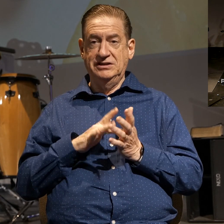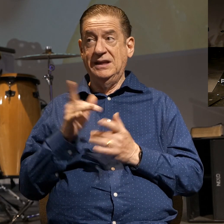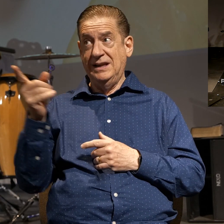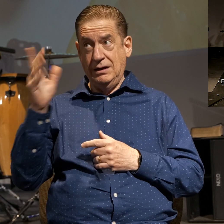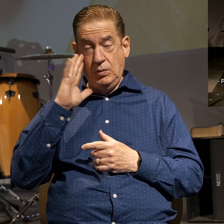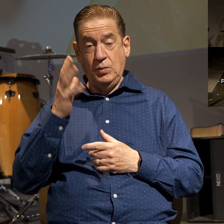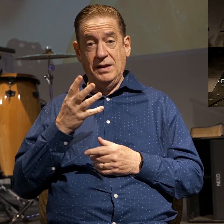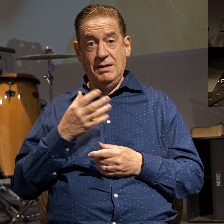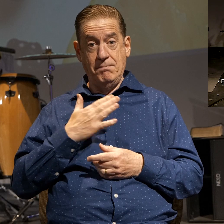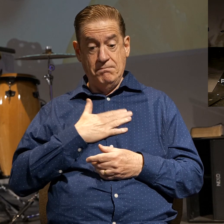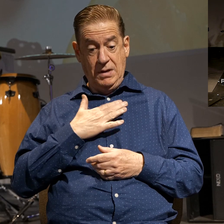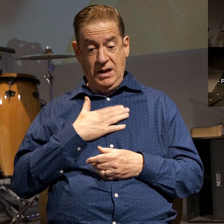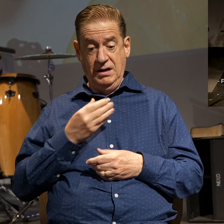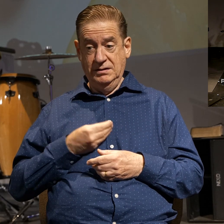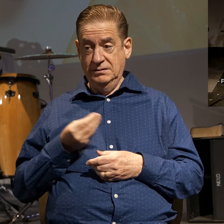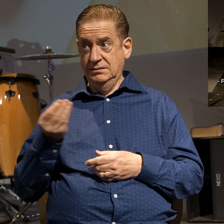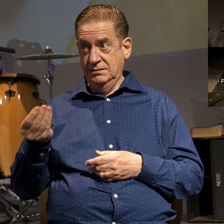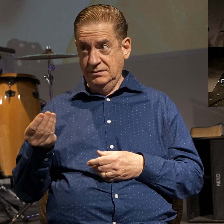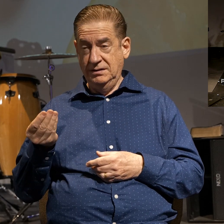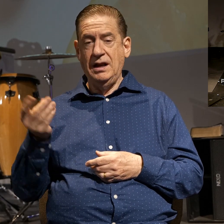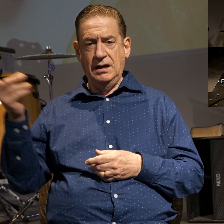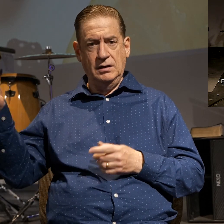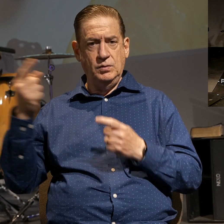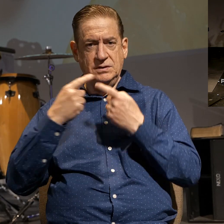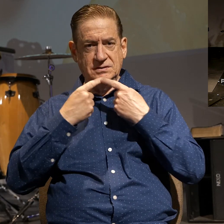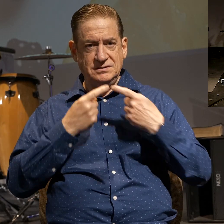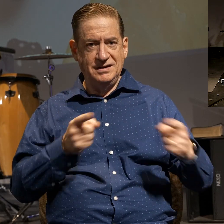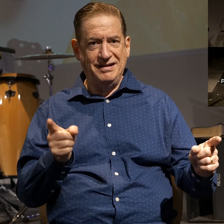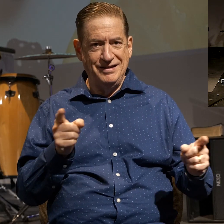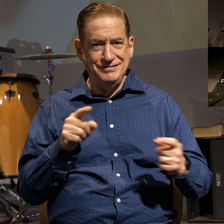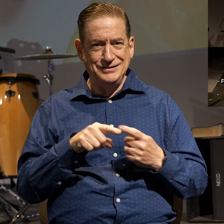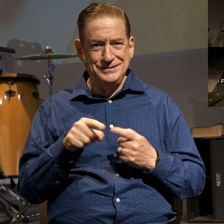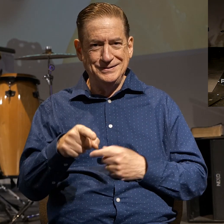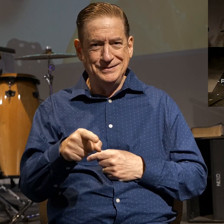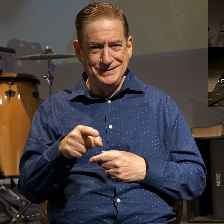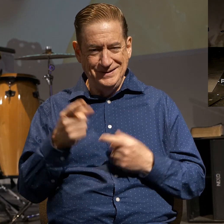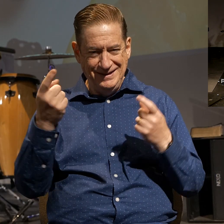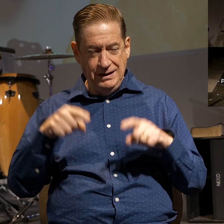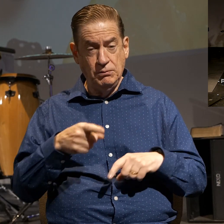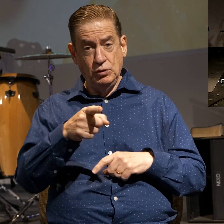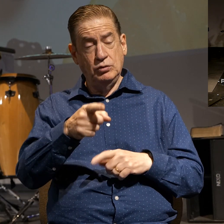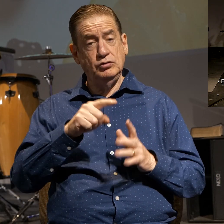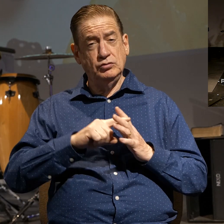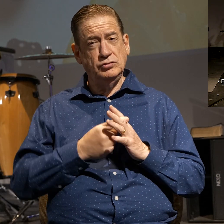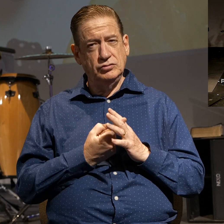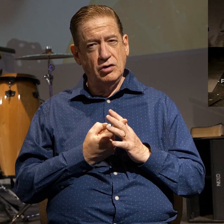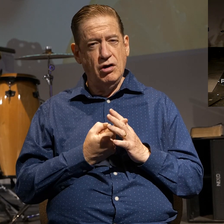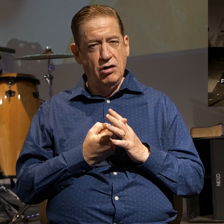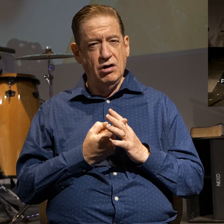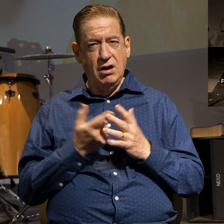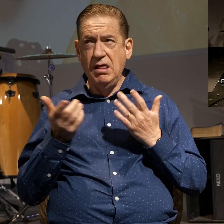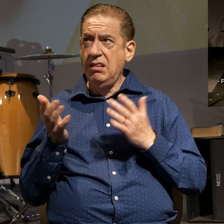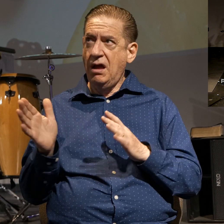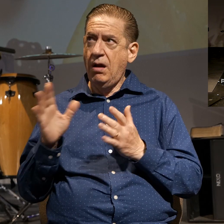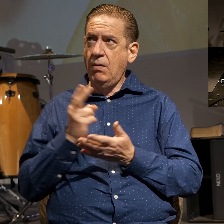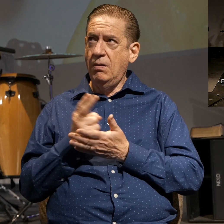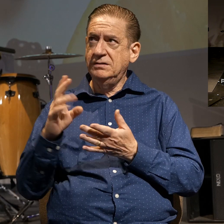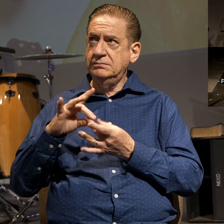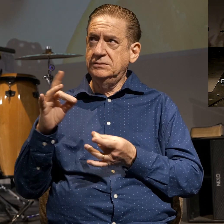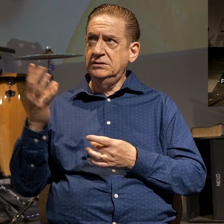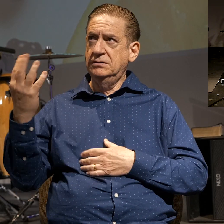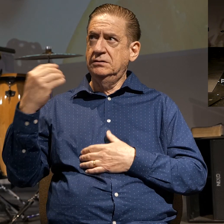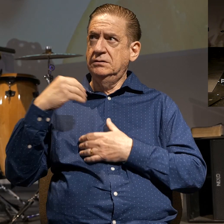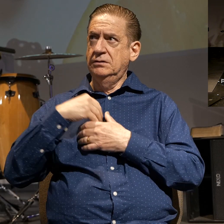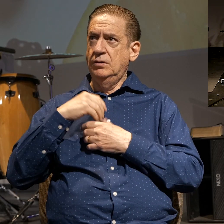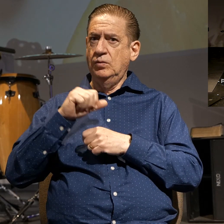will take what is mine and declare it to you. This is what's going to happen when you begin to allow the Holy Spirit to work in your life